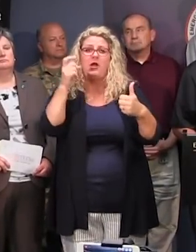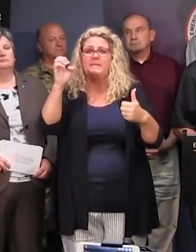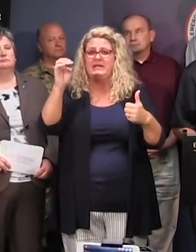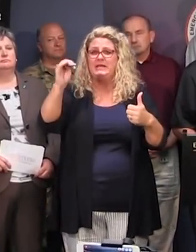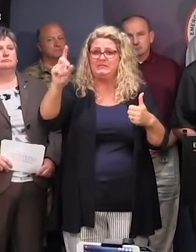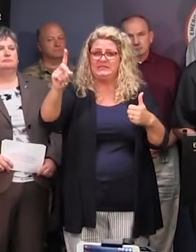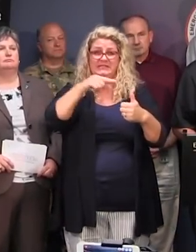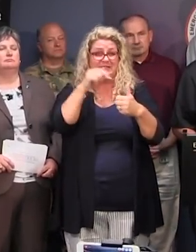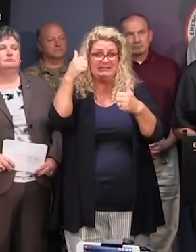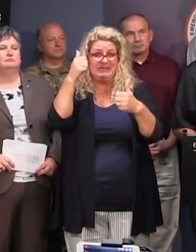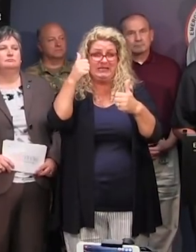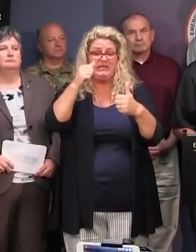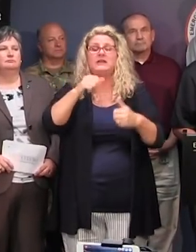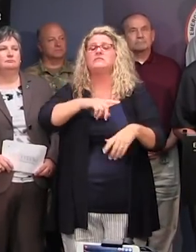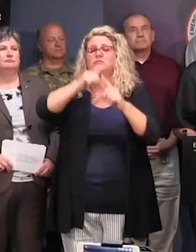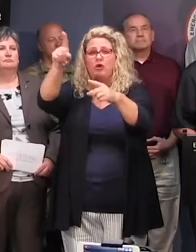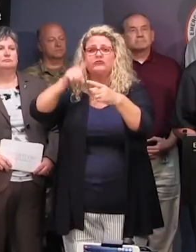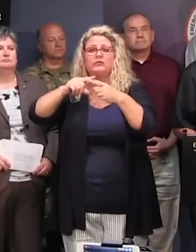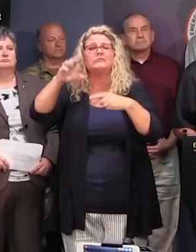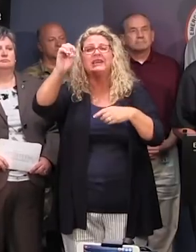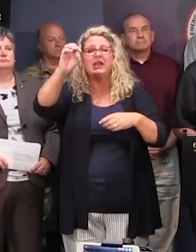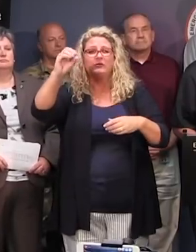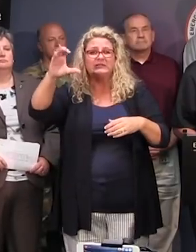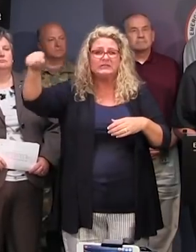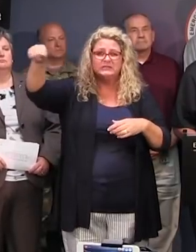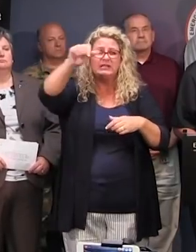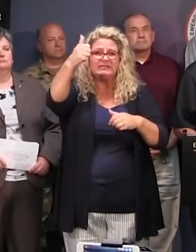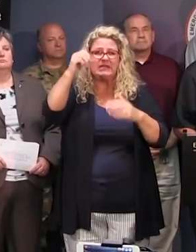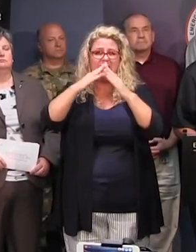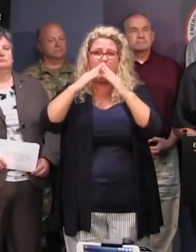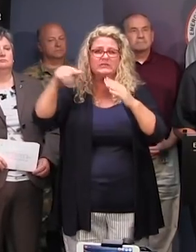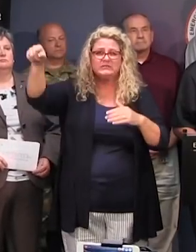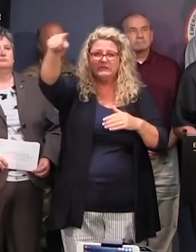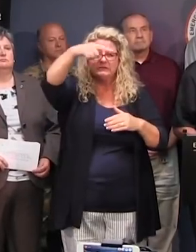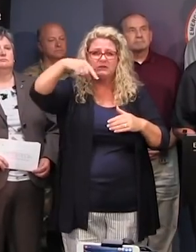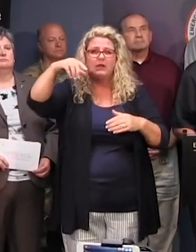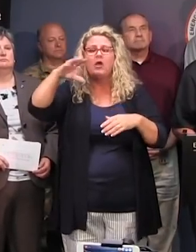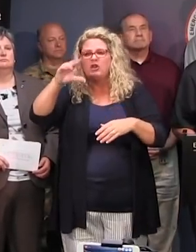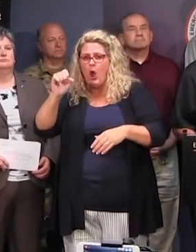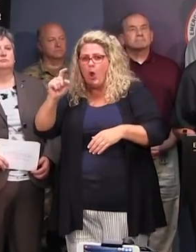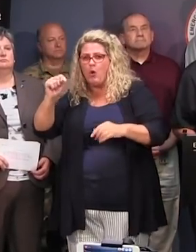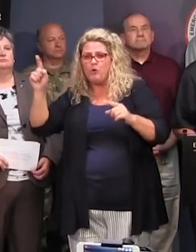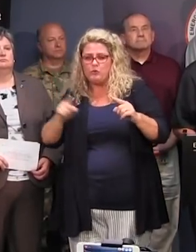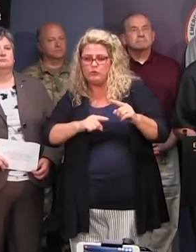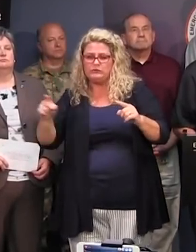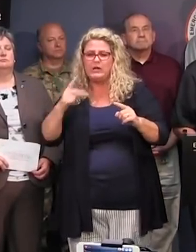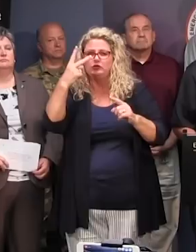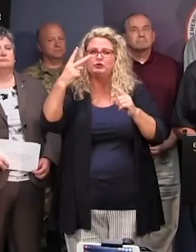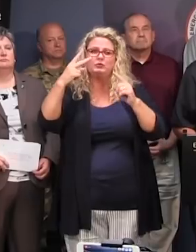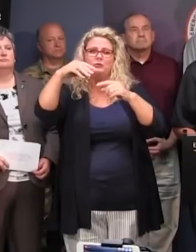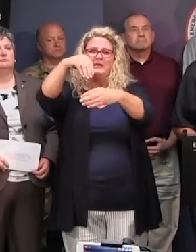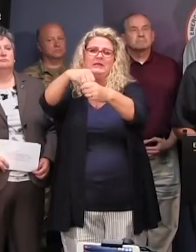deployed and embedded in the emergency operations centers at ten counties, all the coastal counties, and then two of the inland counties